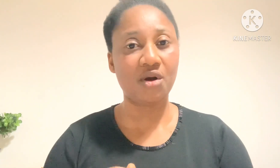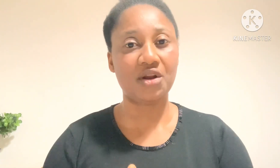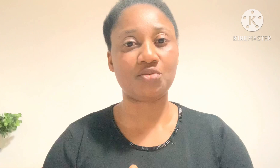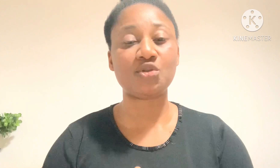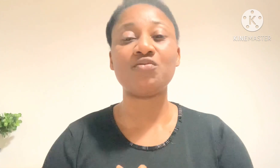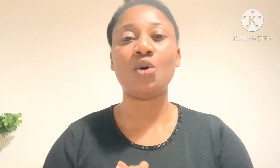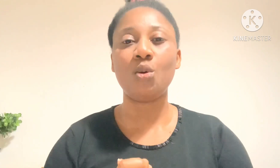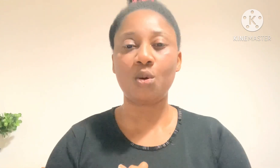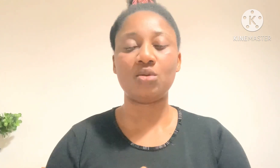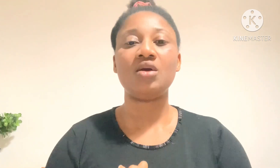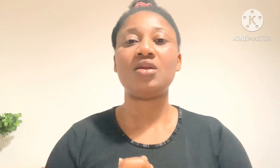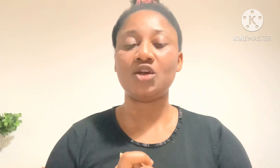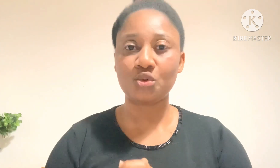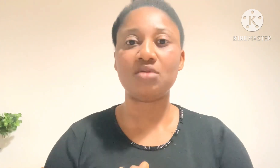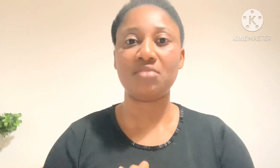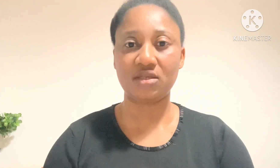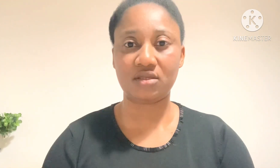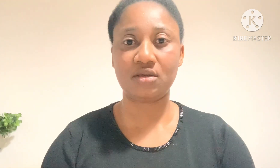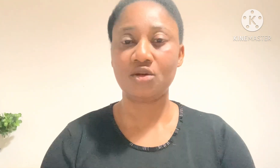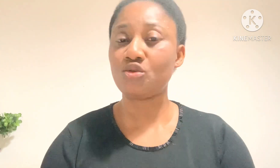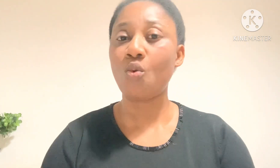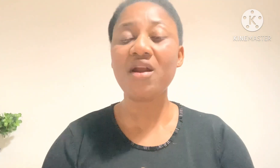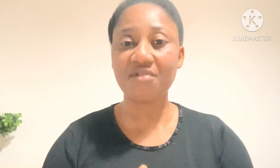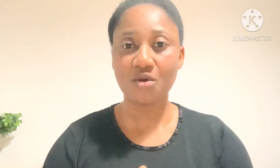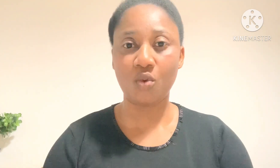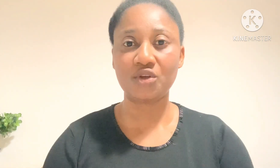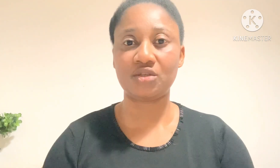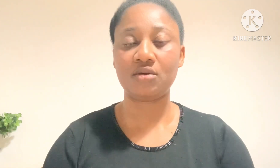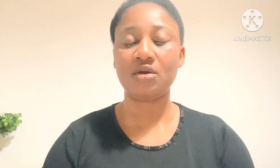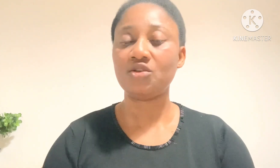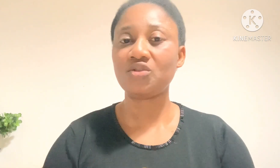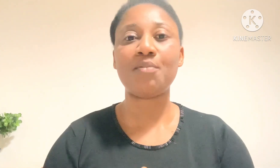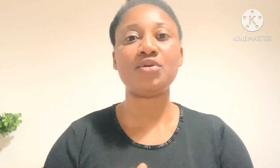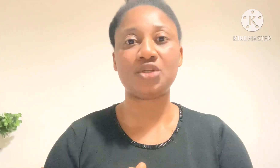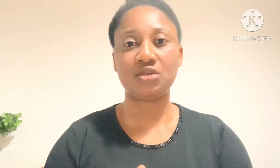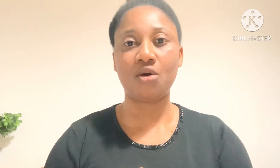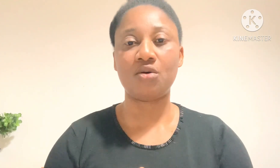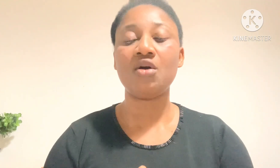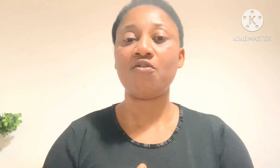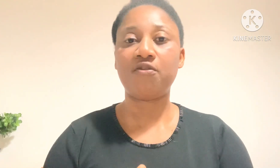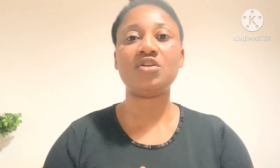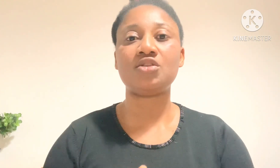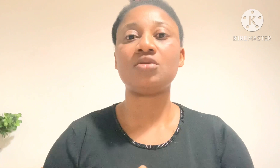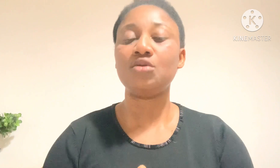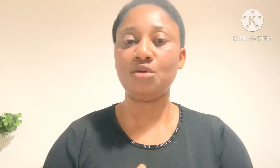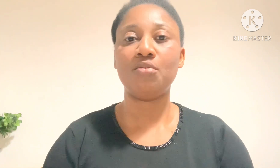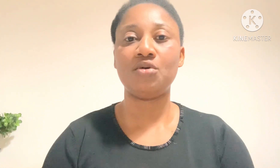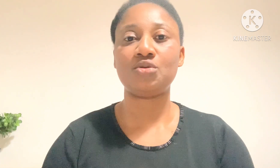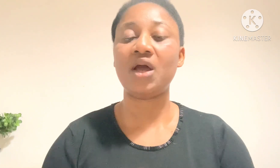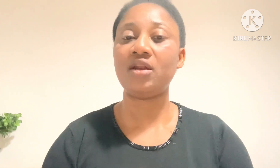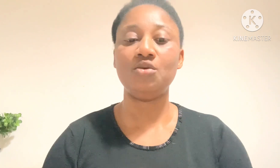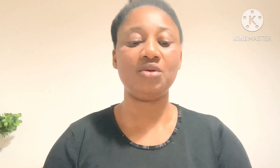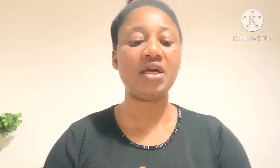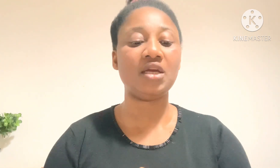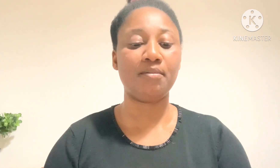weaneth, but of the Lord that tread mercy. So, wherever you're watching, just appreciate God for this new month. Hallelujah. Amen.